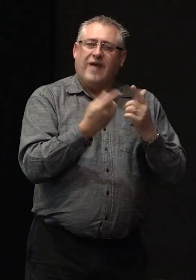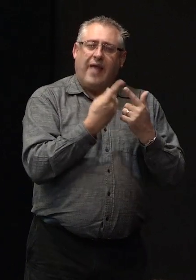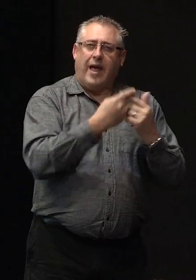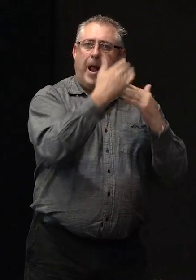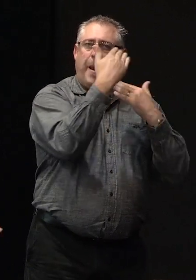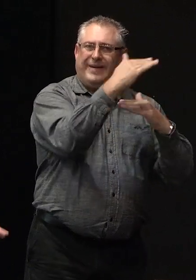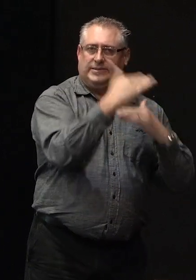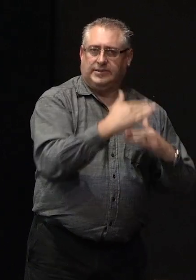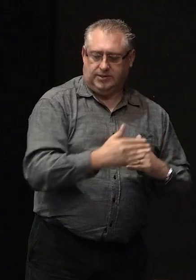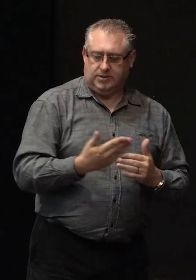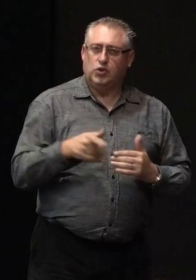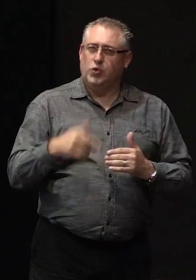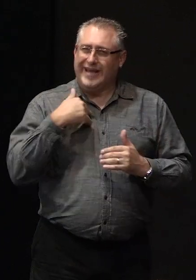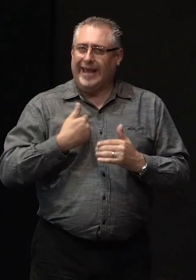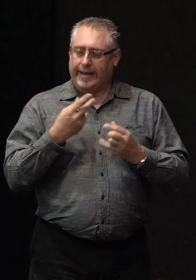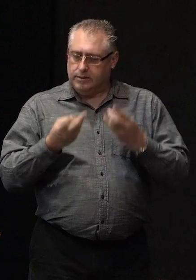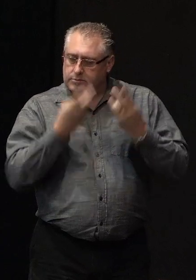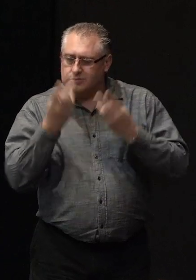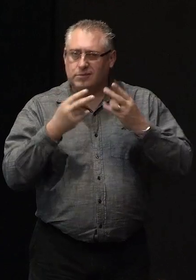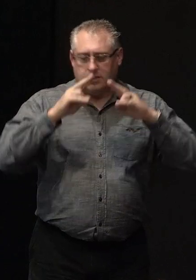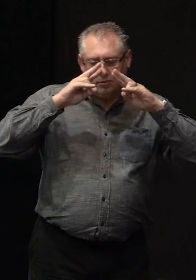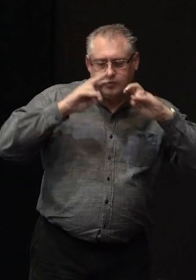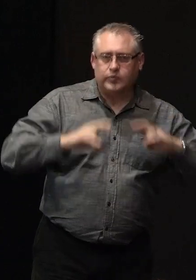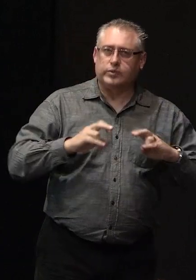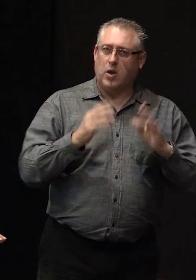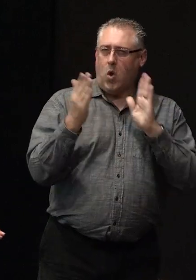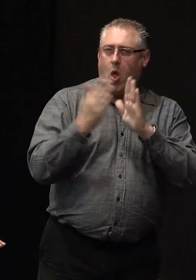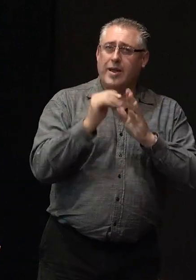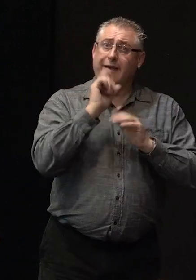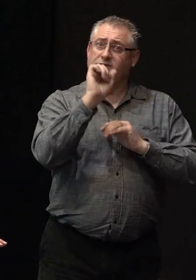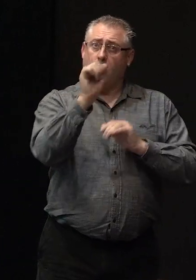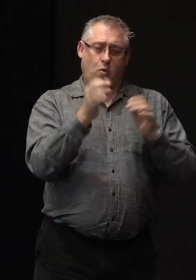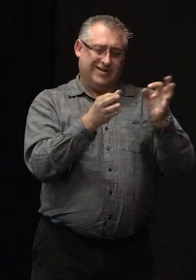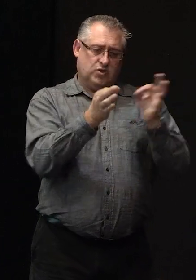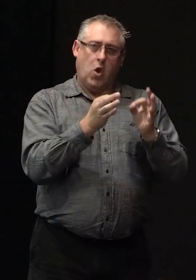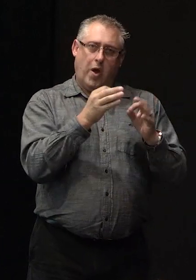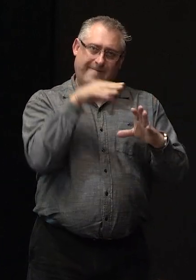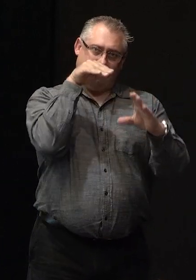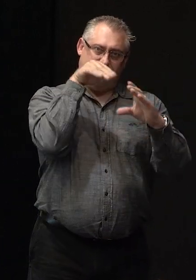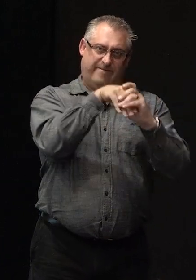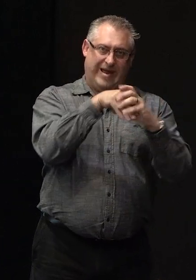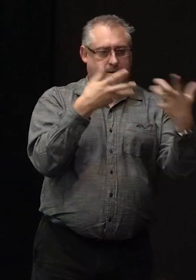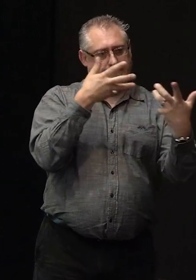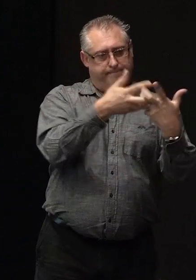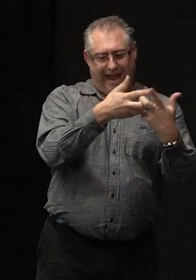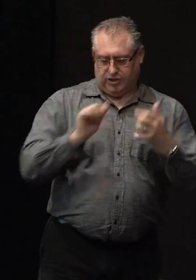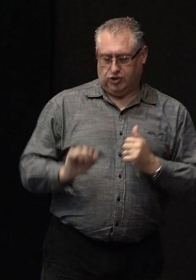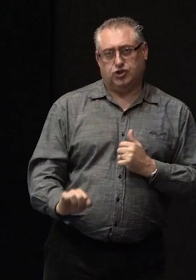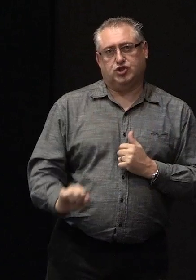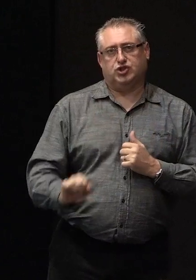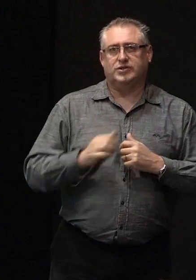quite closely to see whether your design actually fits within those parameters